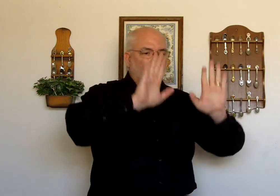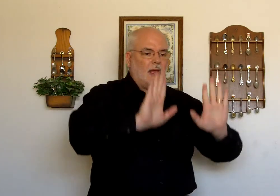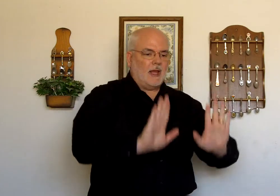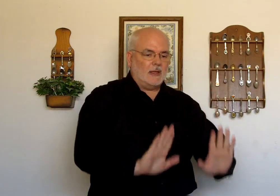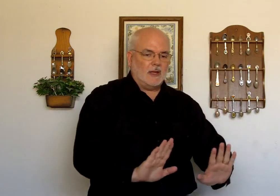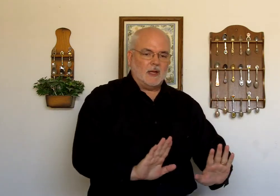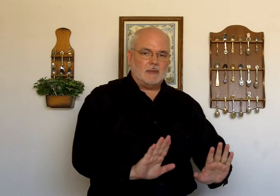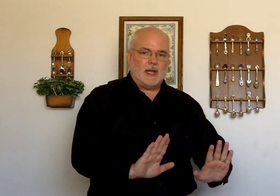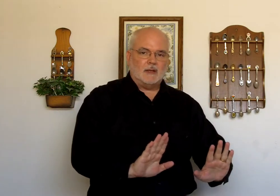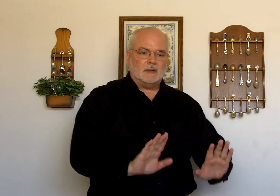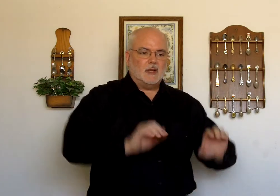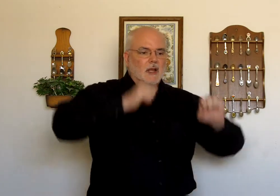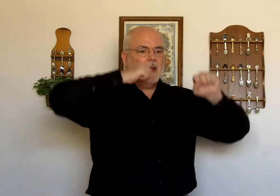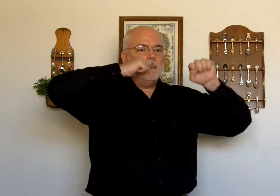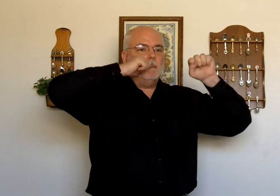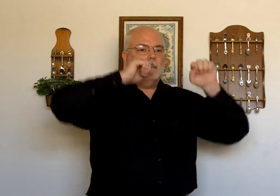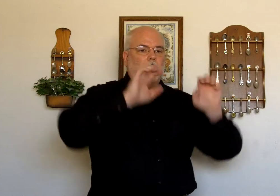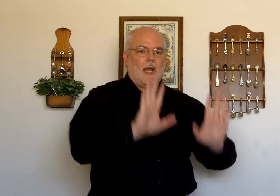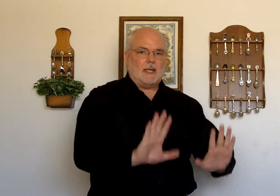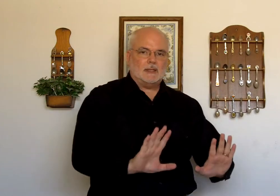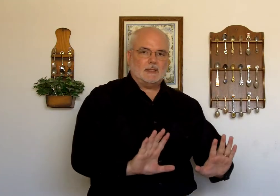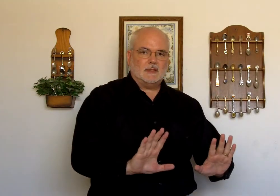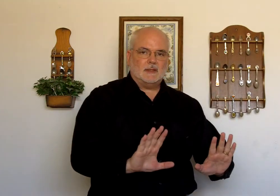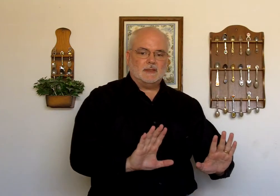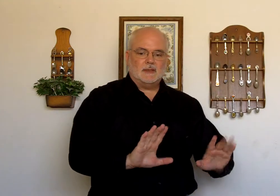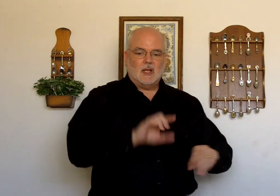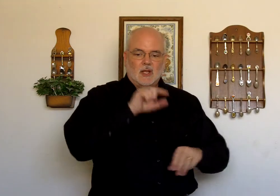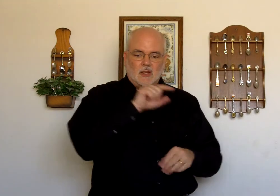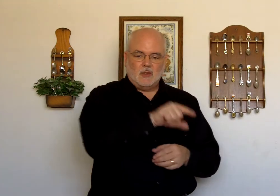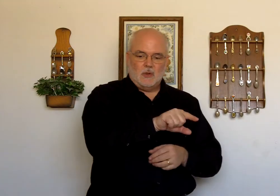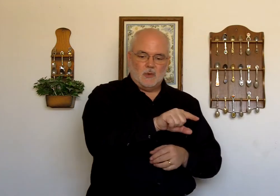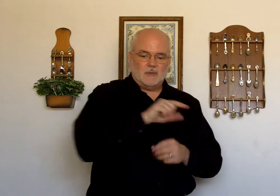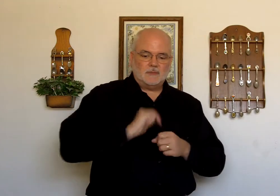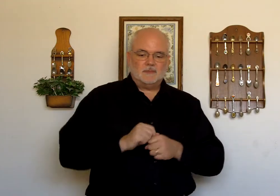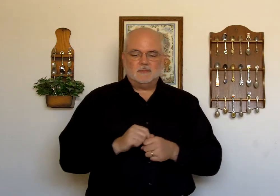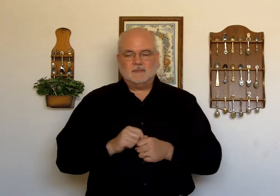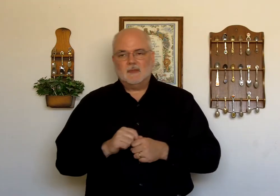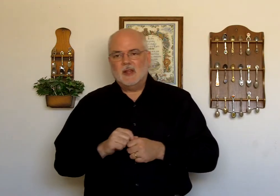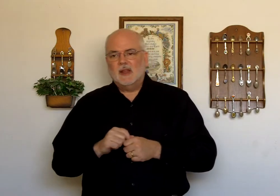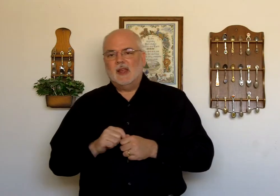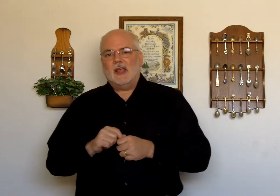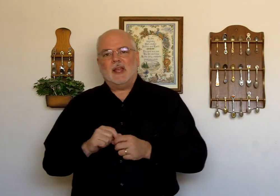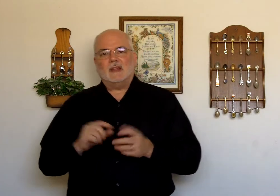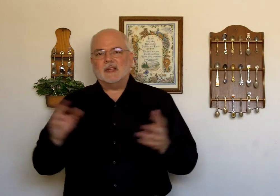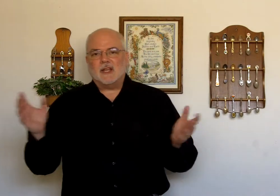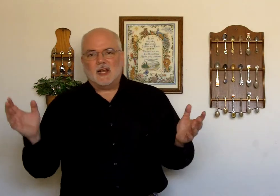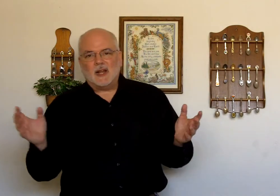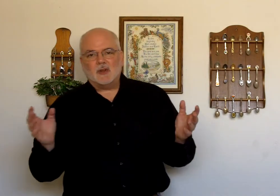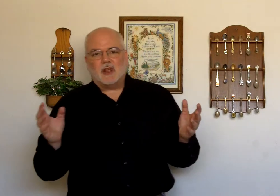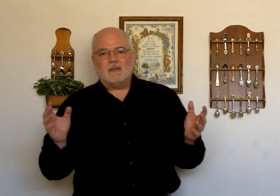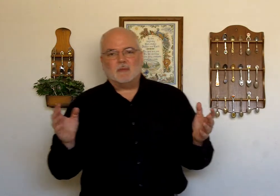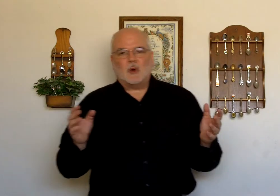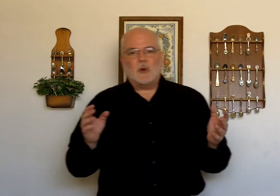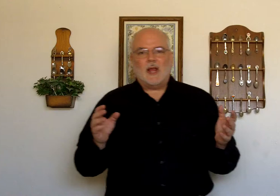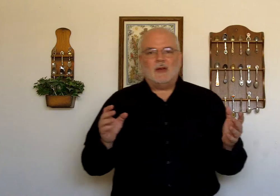And then come down. Bless. You. And in sign language a pronoun